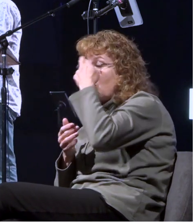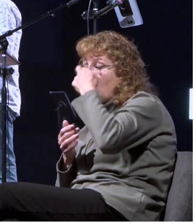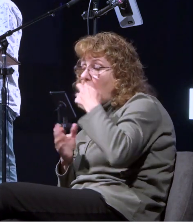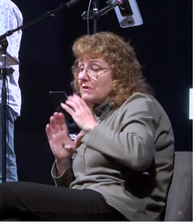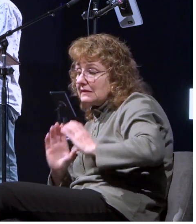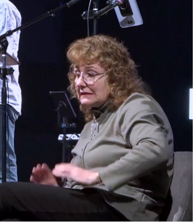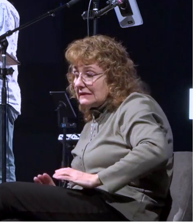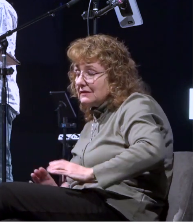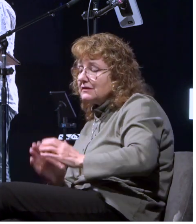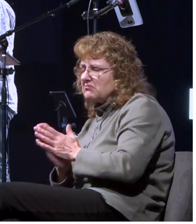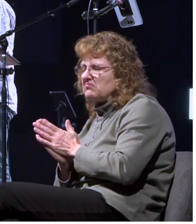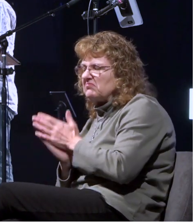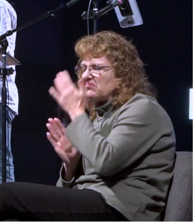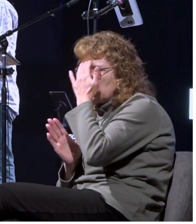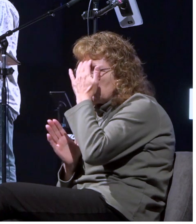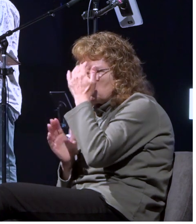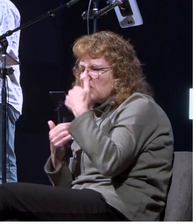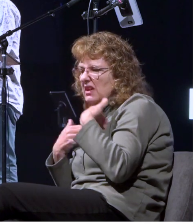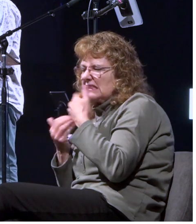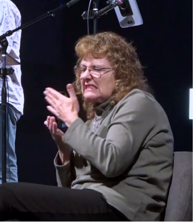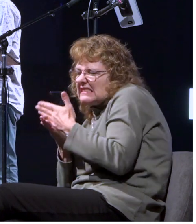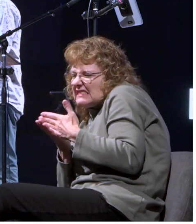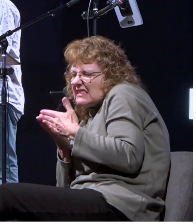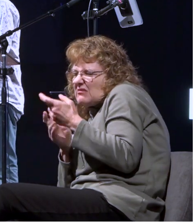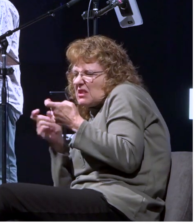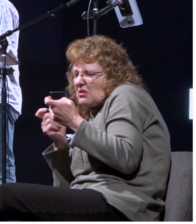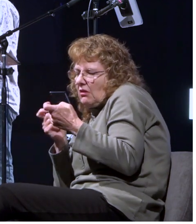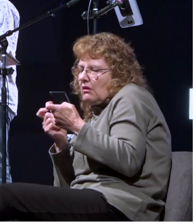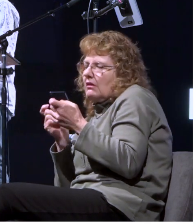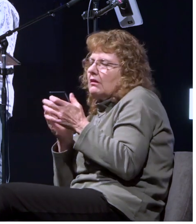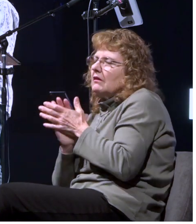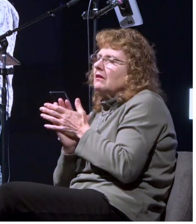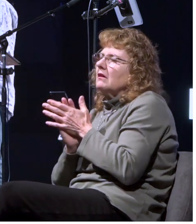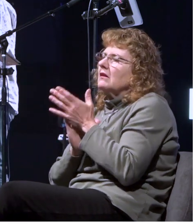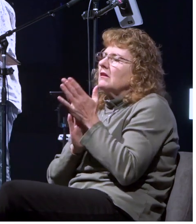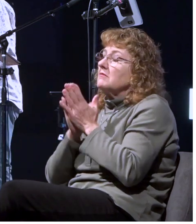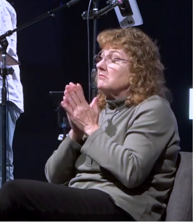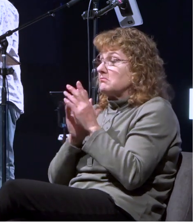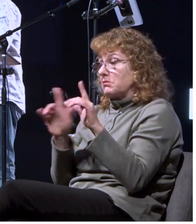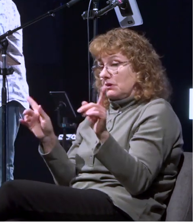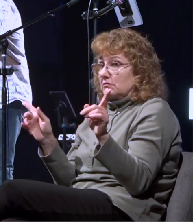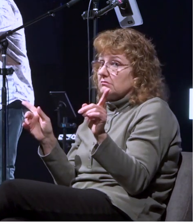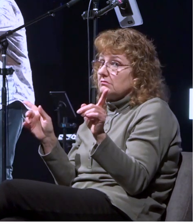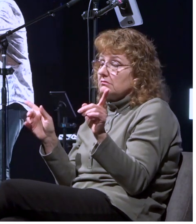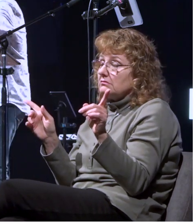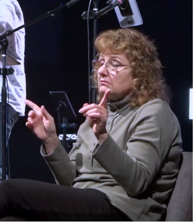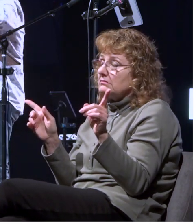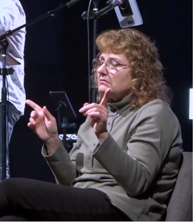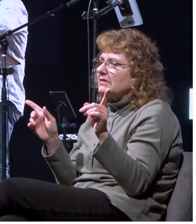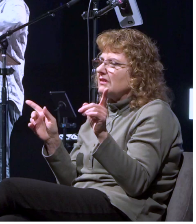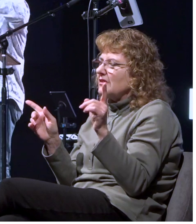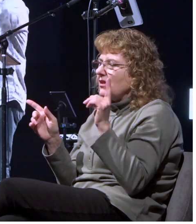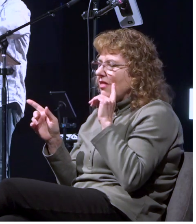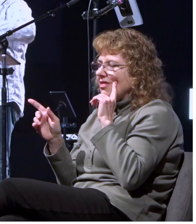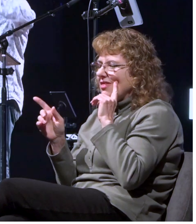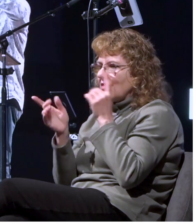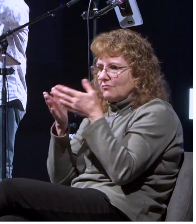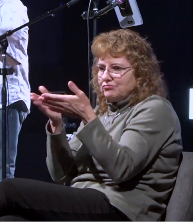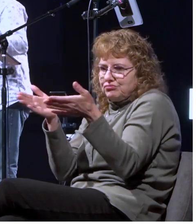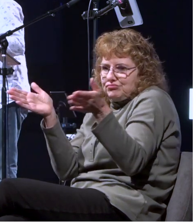caesar he had a certain amount of control in those instances right but in regards to the unfolding events that we're reading